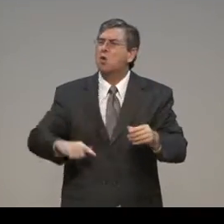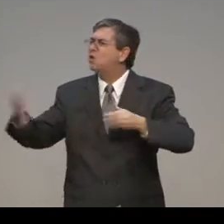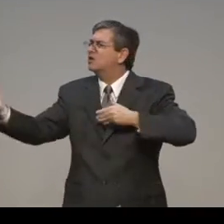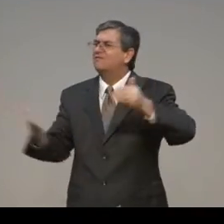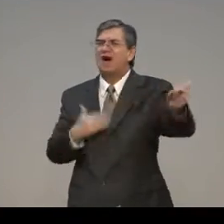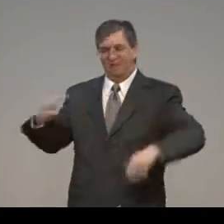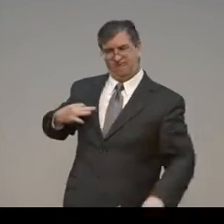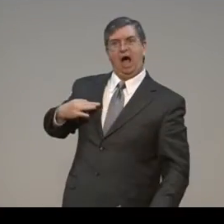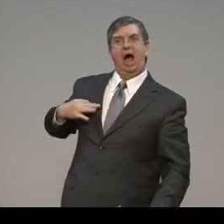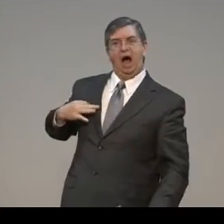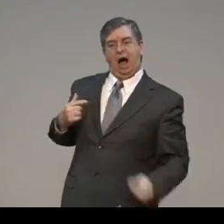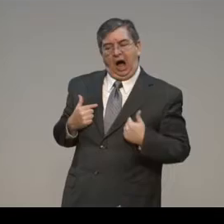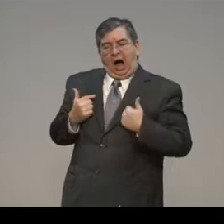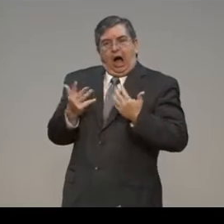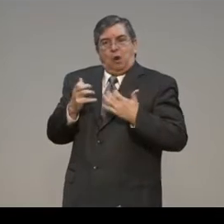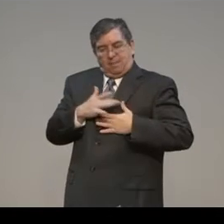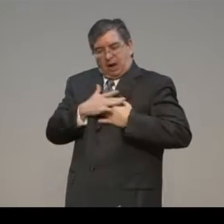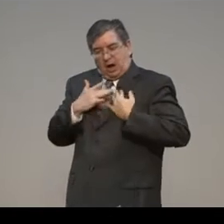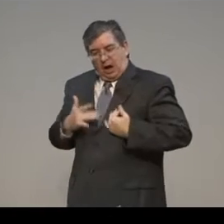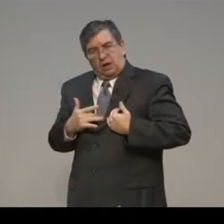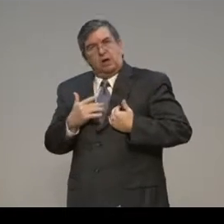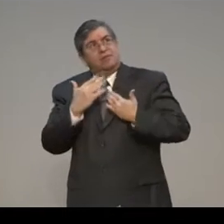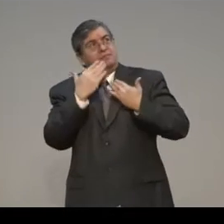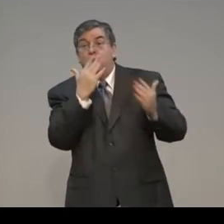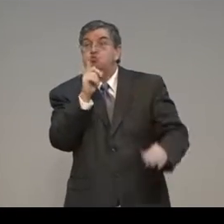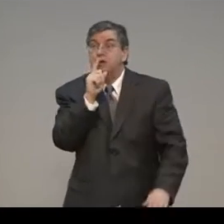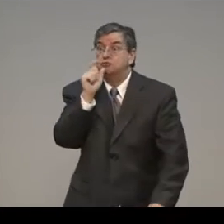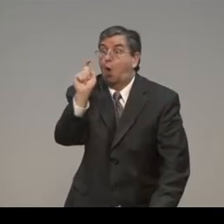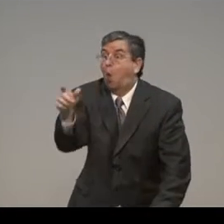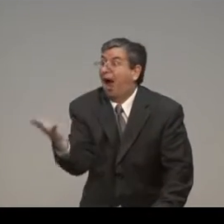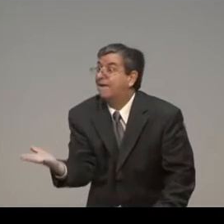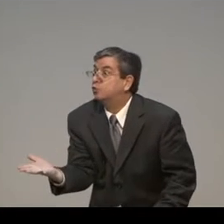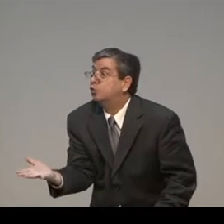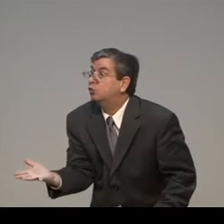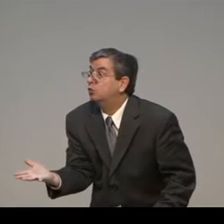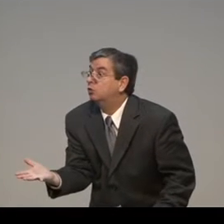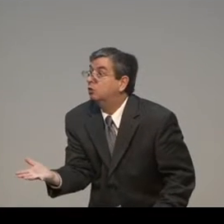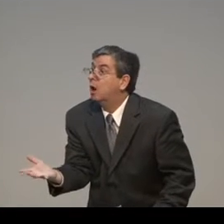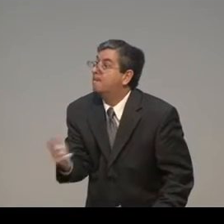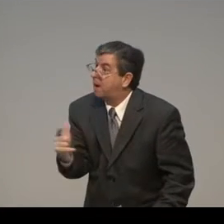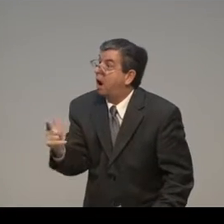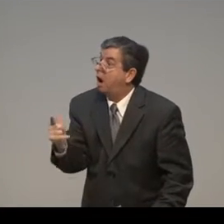and you witness to others, when you serve the Lord, you're volunteering. That's having a heart for the Lord.